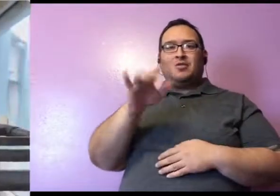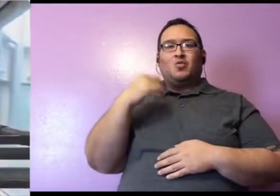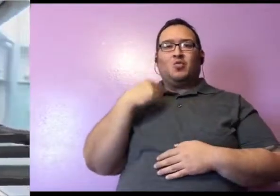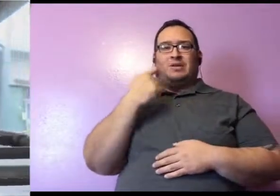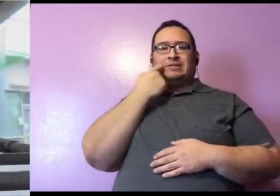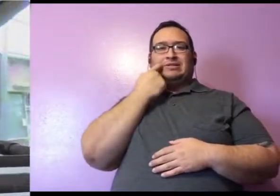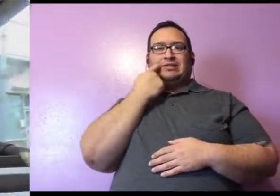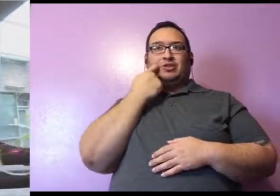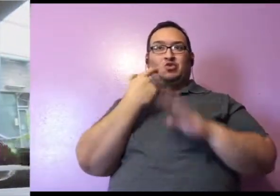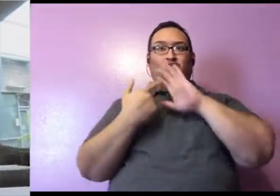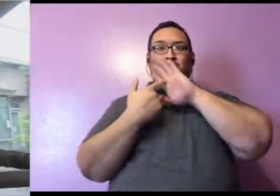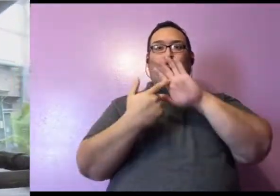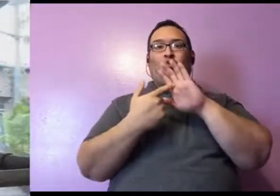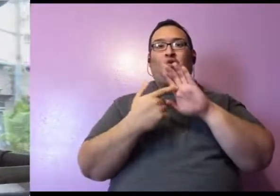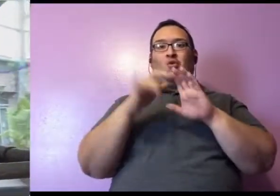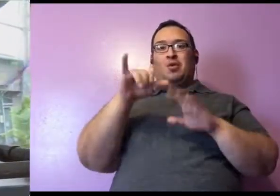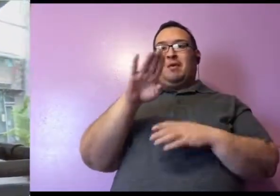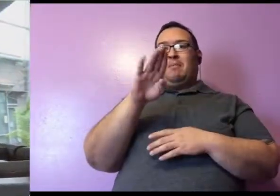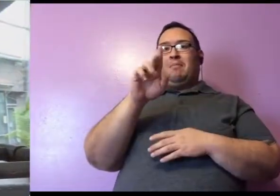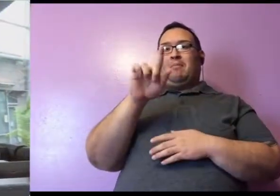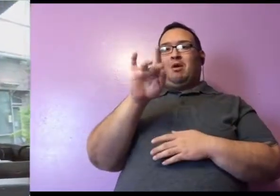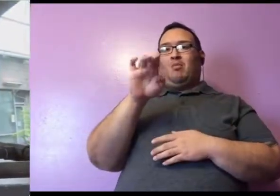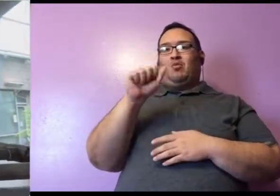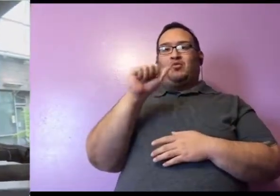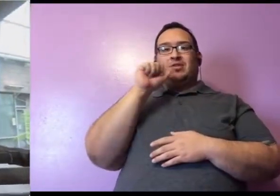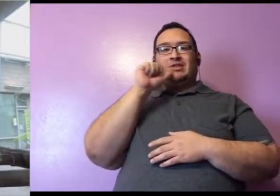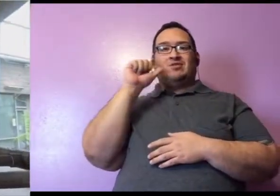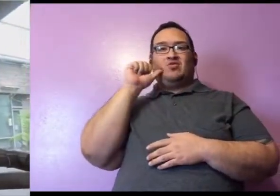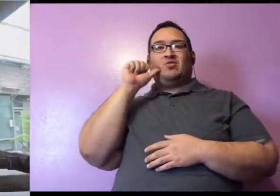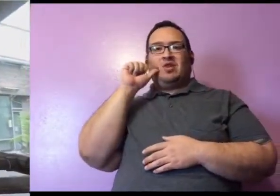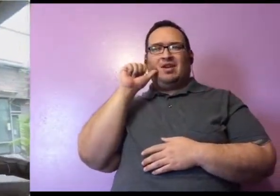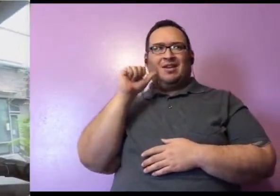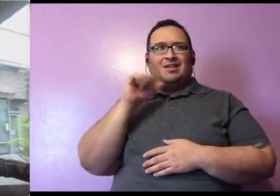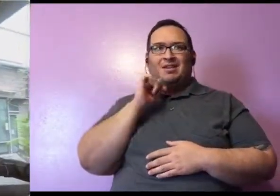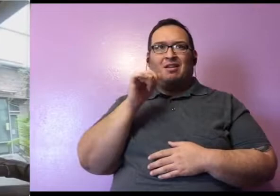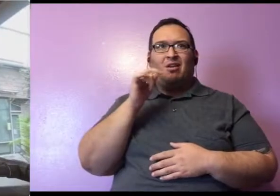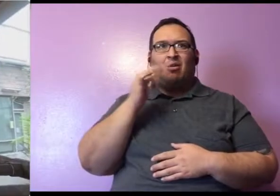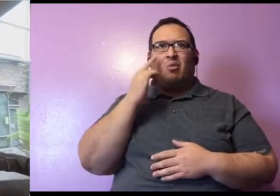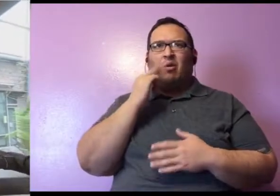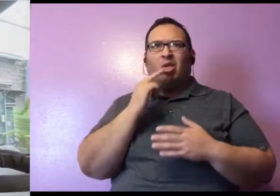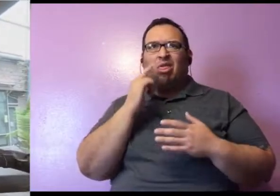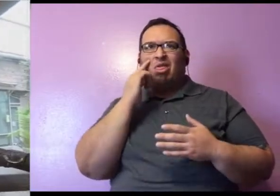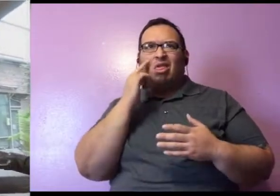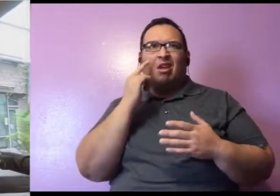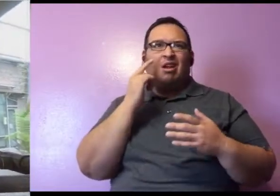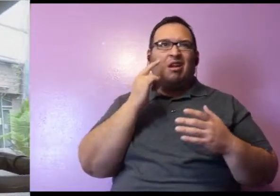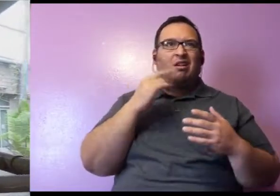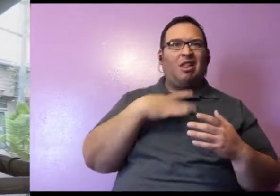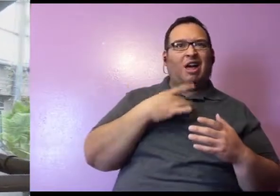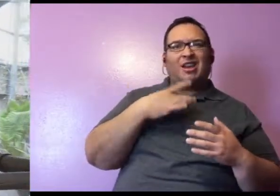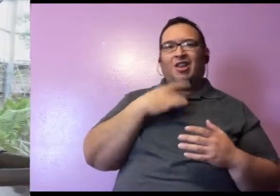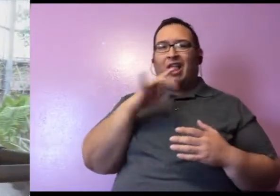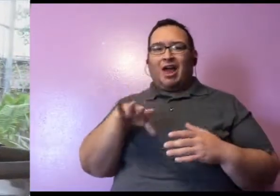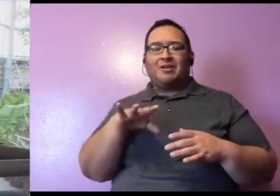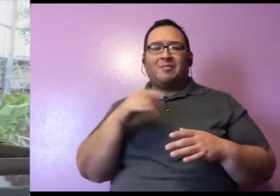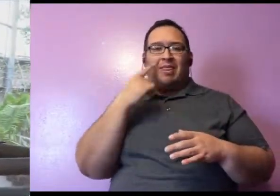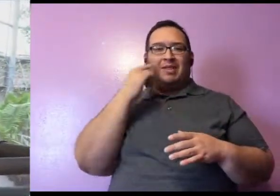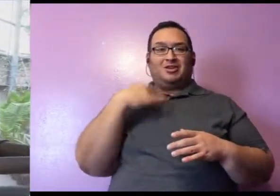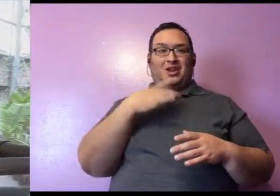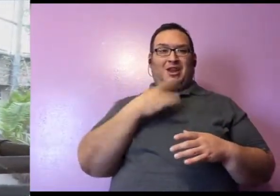just introduced her to bubbles yesterday. And she is not sure what to make of them. I think she likes them as